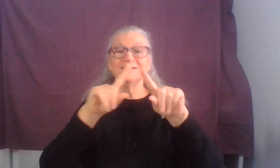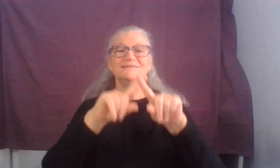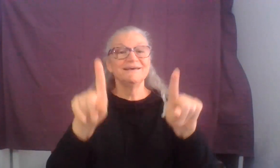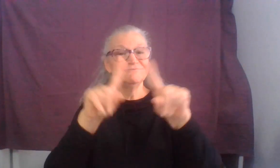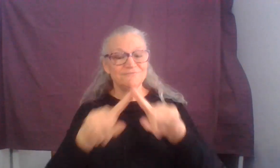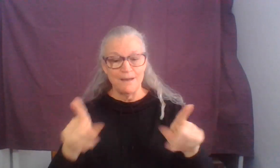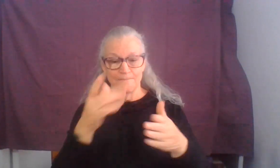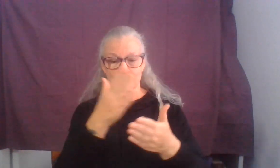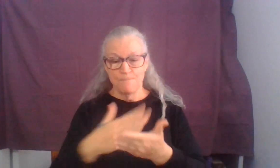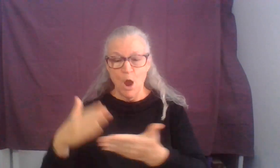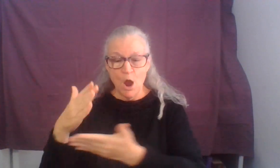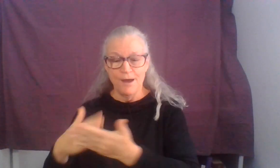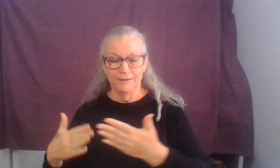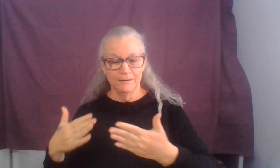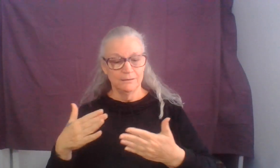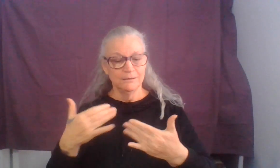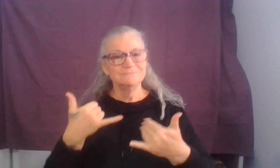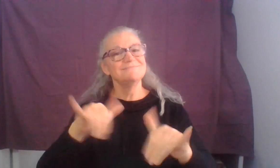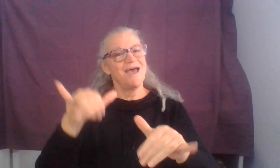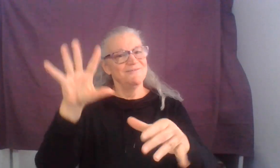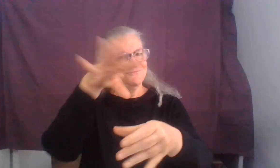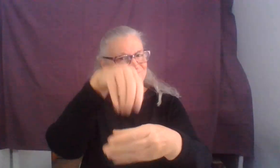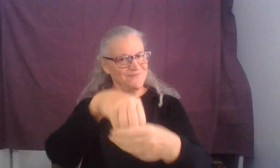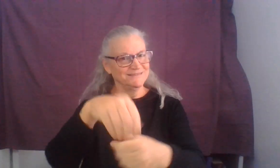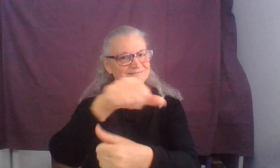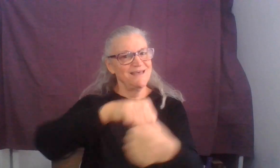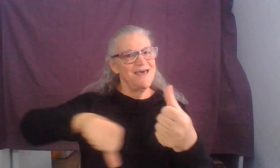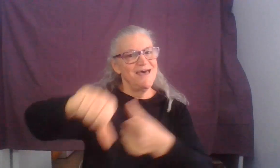but that the parts may have the same concern for one another.